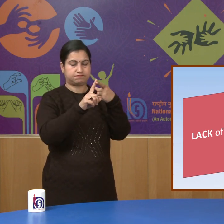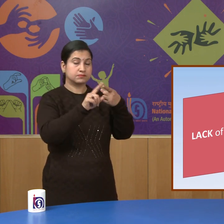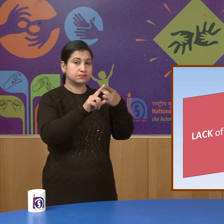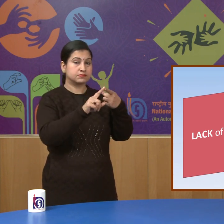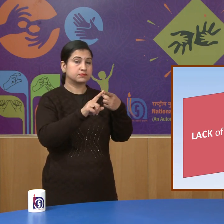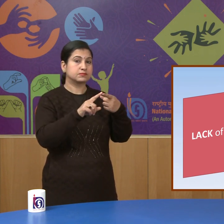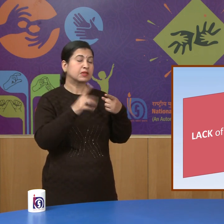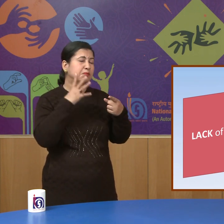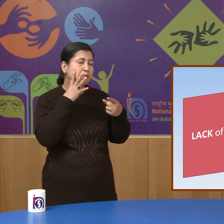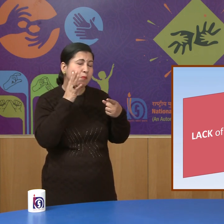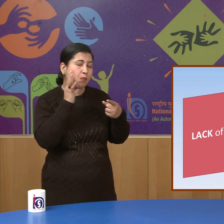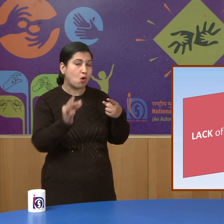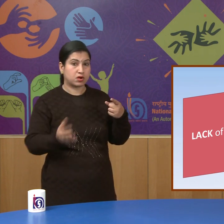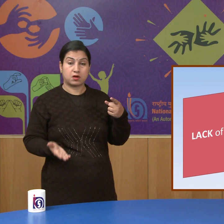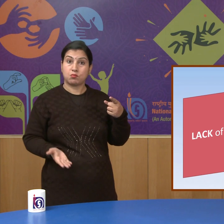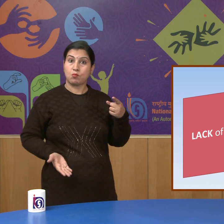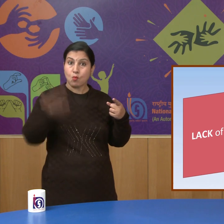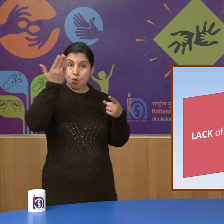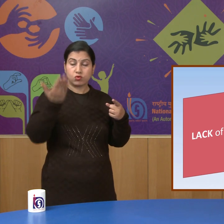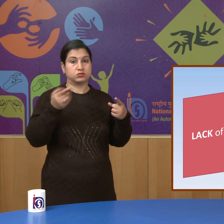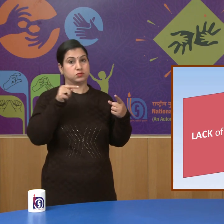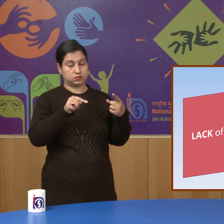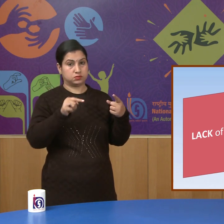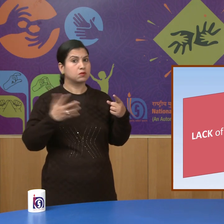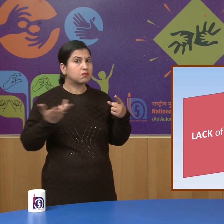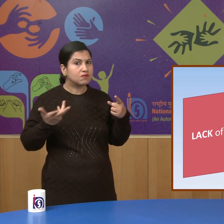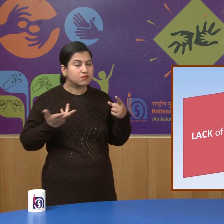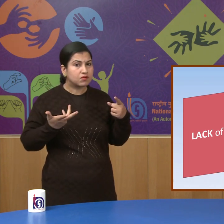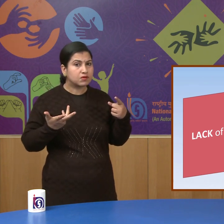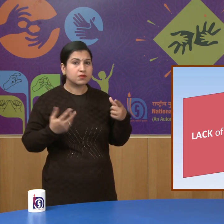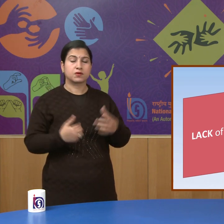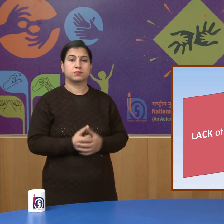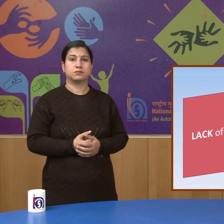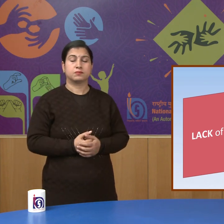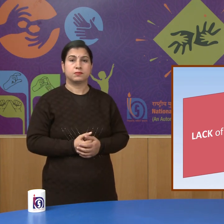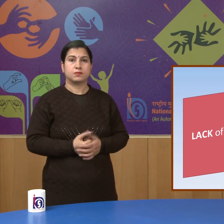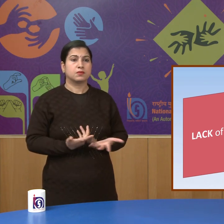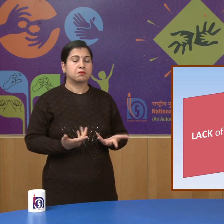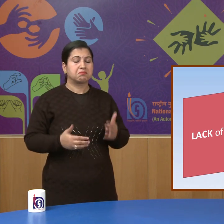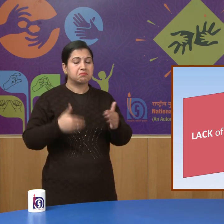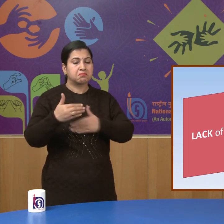The most important cause that led to the failure